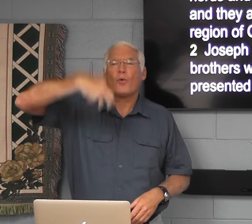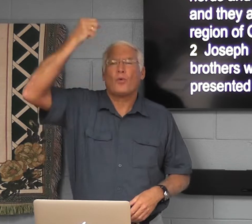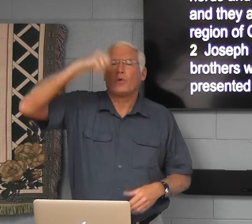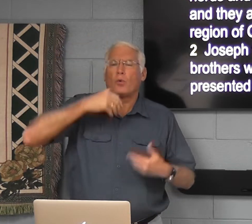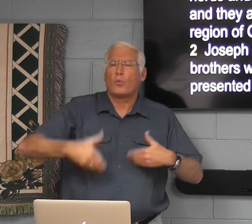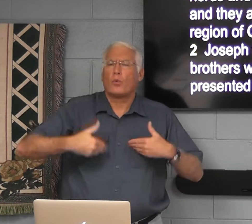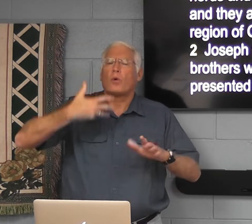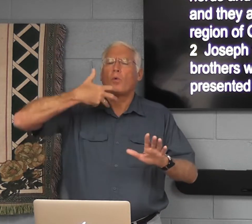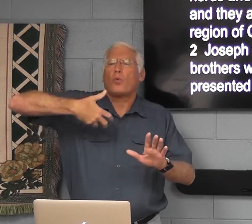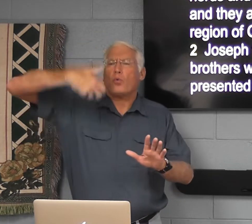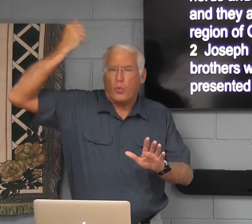oldest,